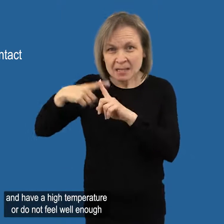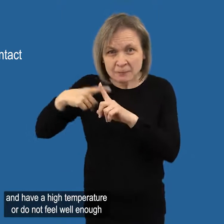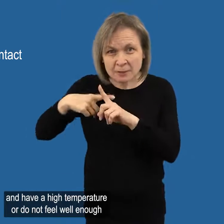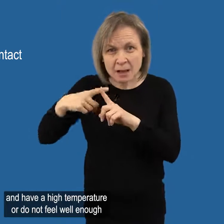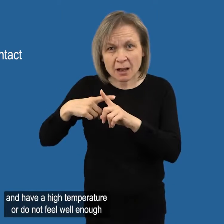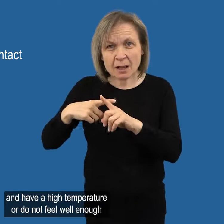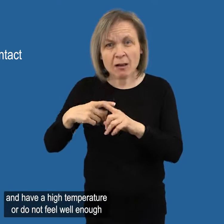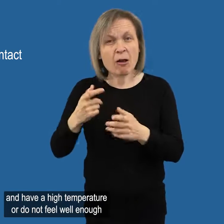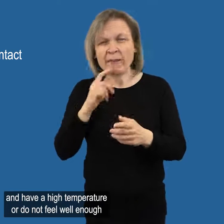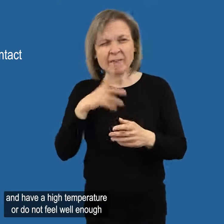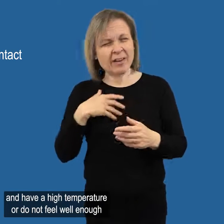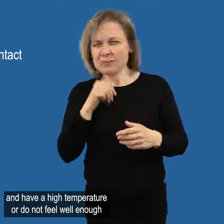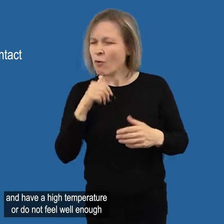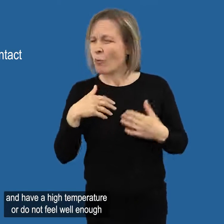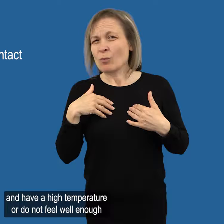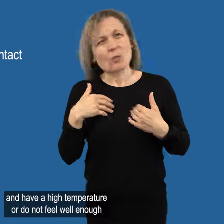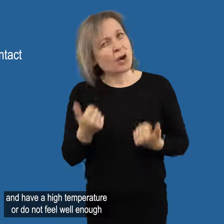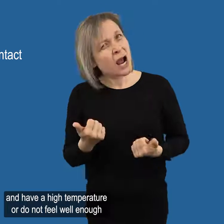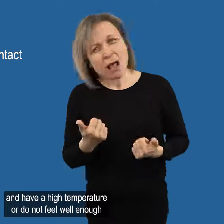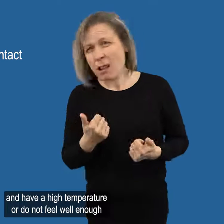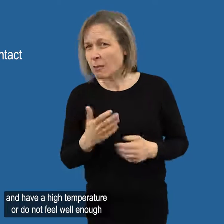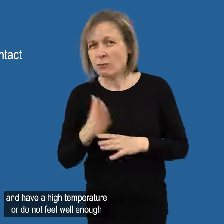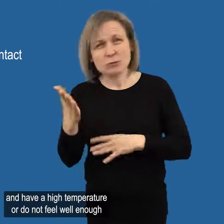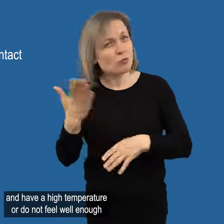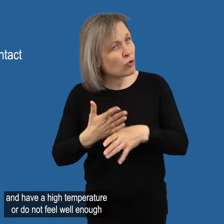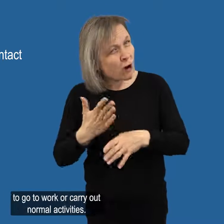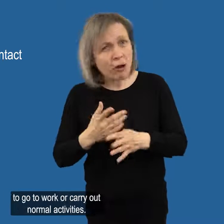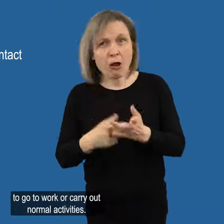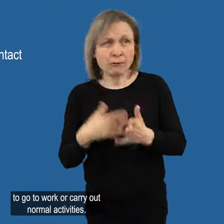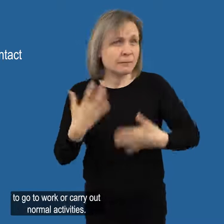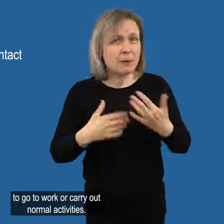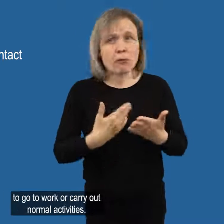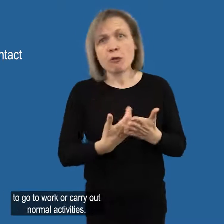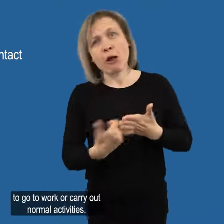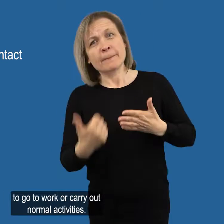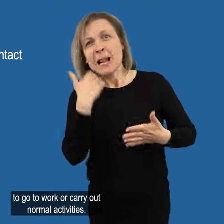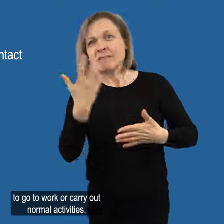temperature or do not feel well enough to go to work or carry out normal activities